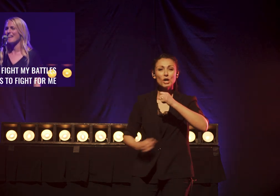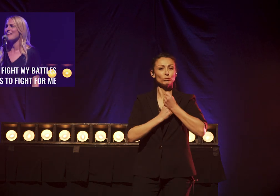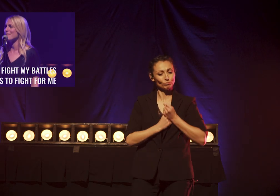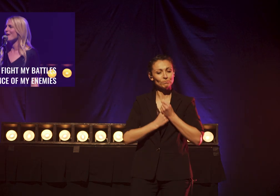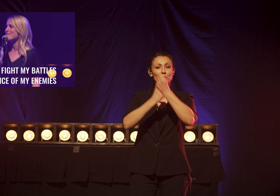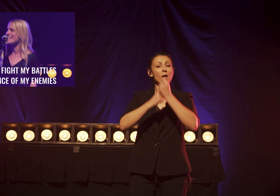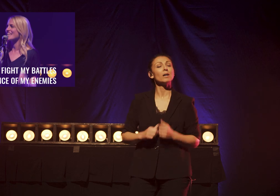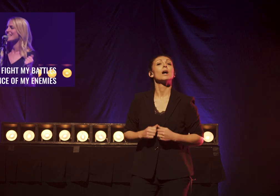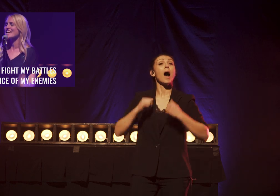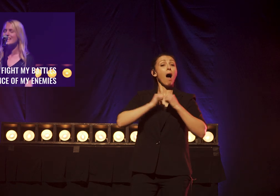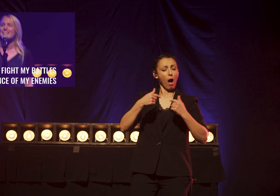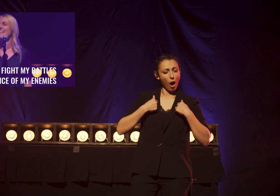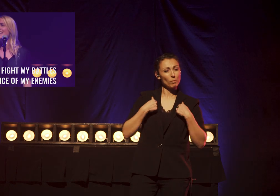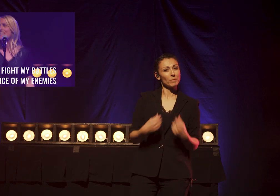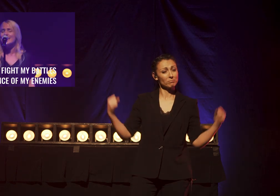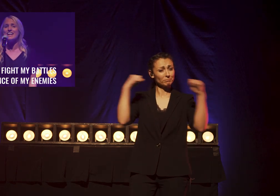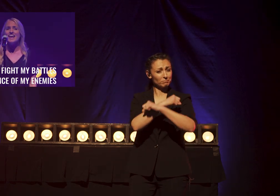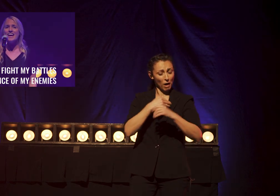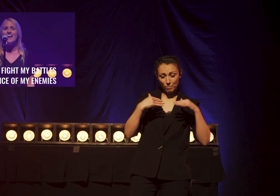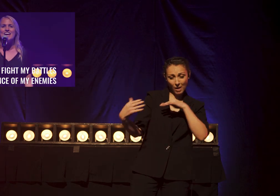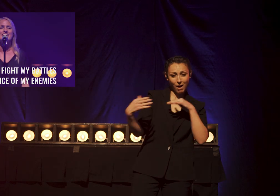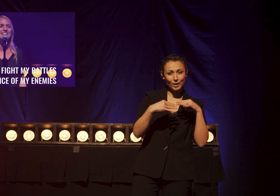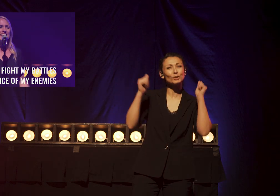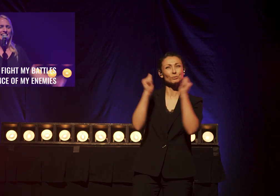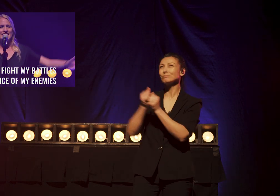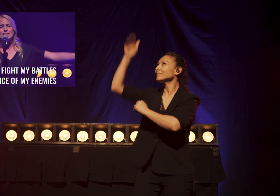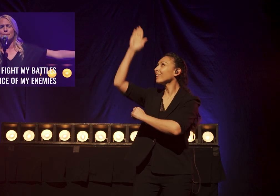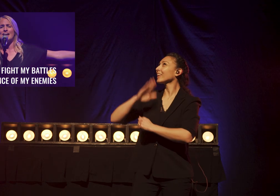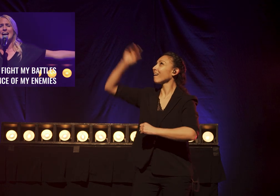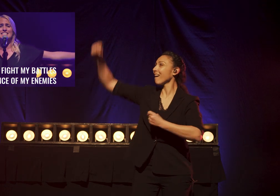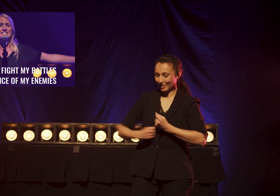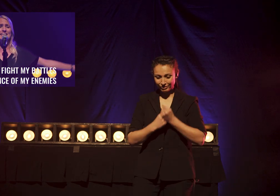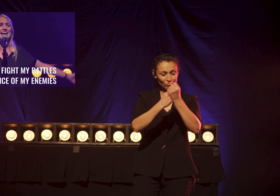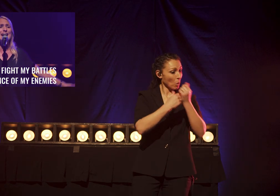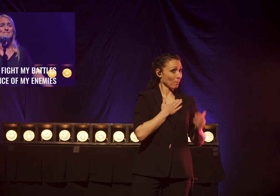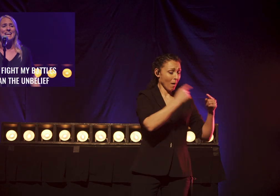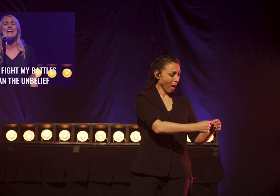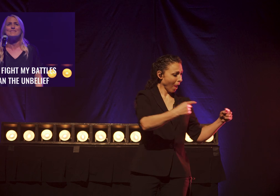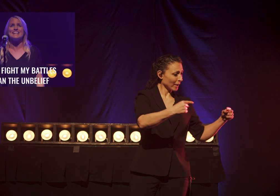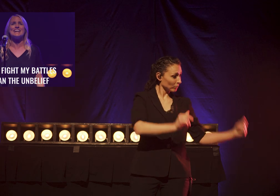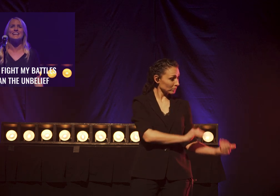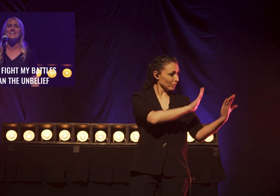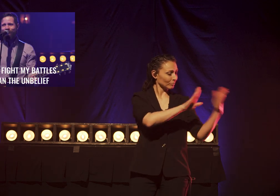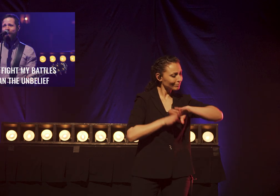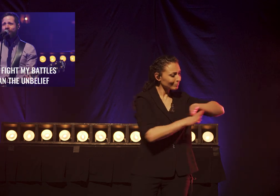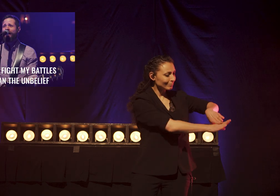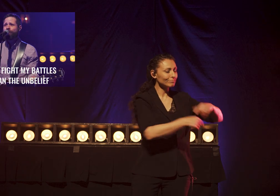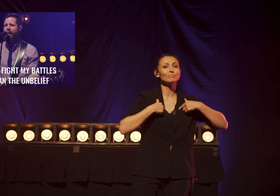This is how I fight my battles My weapon is a melody This is how I fight my